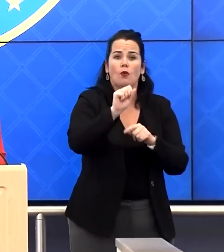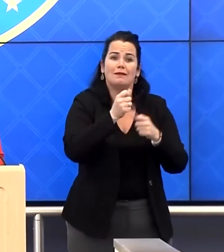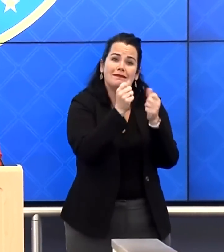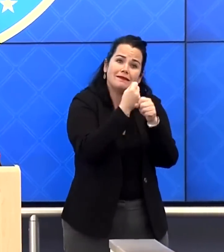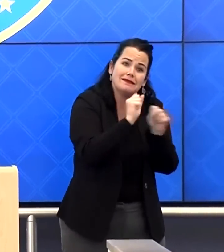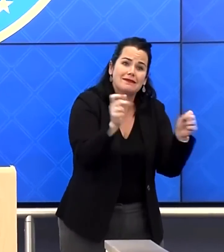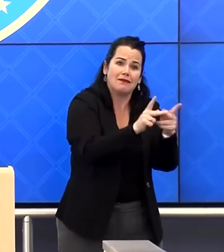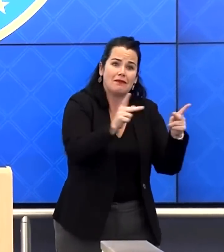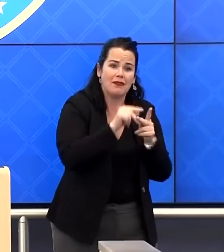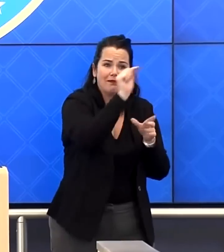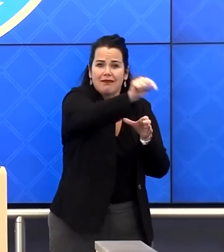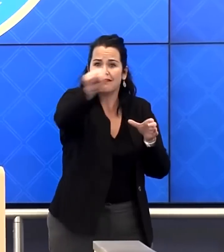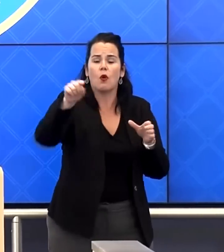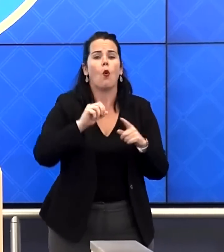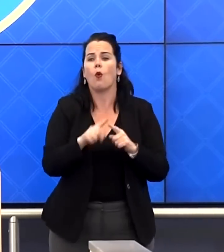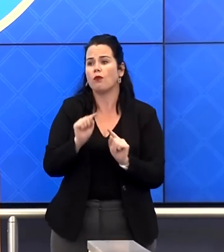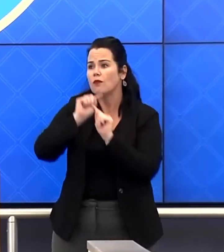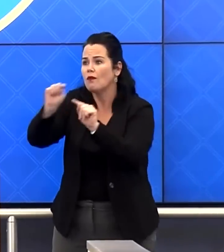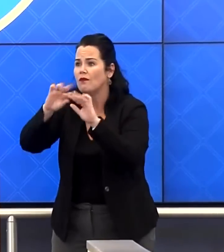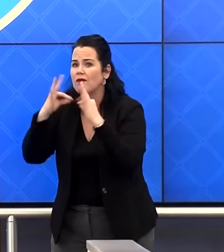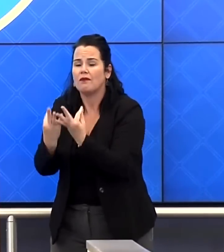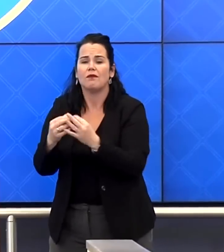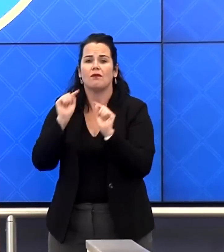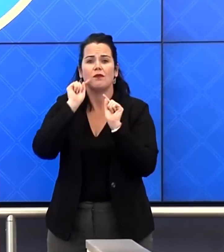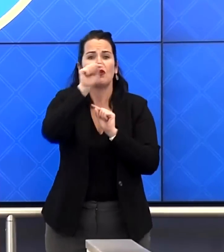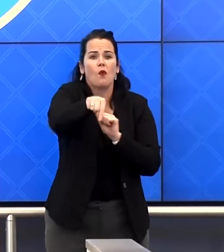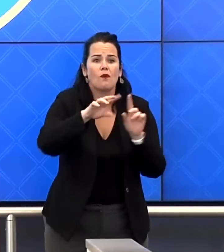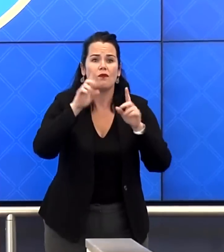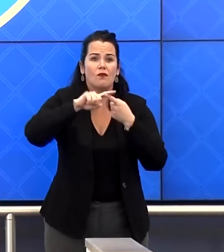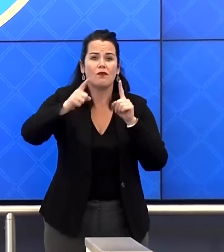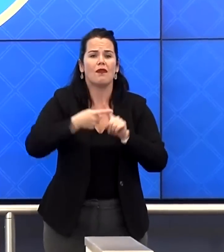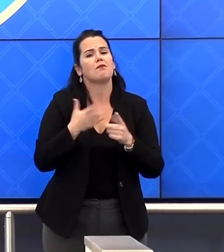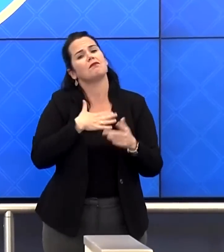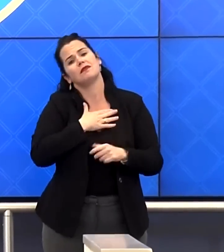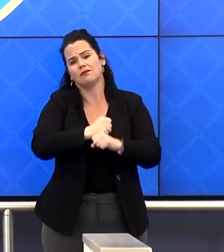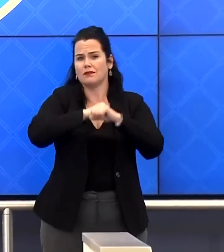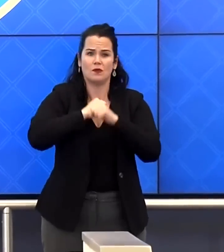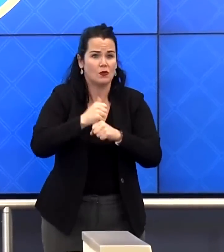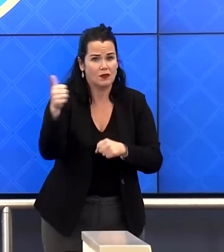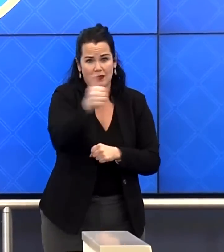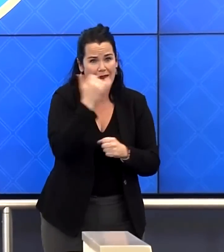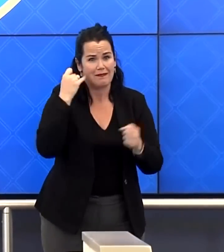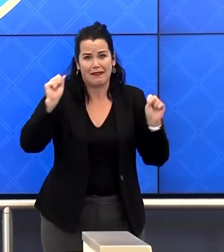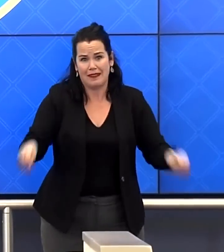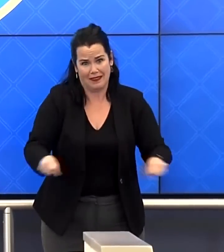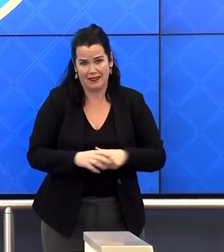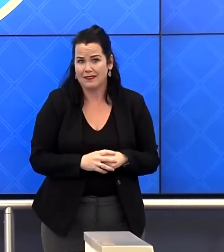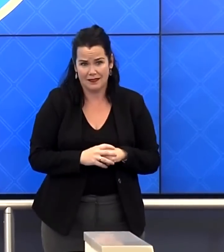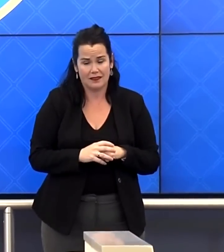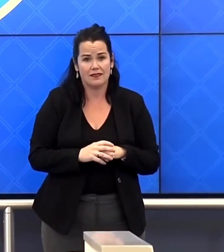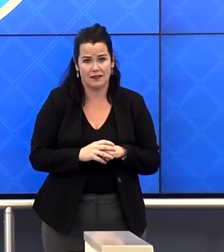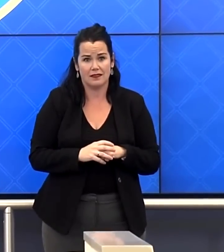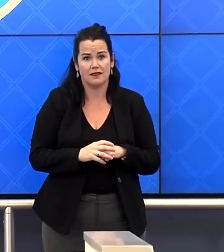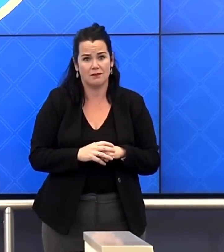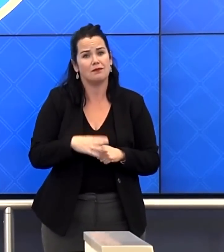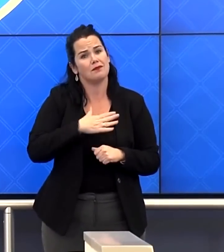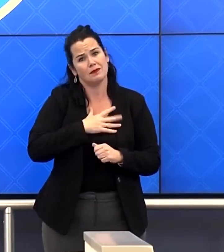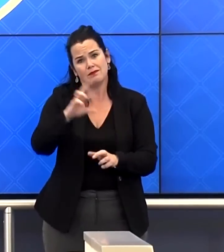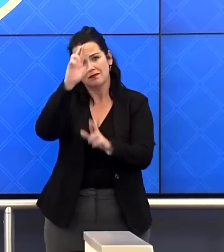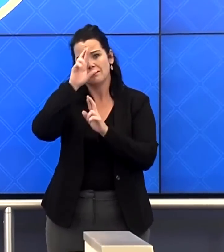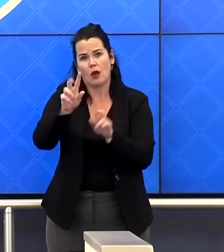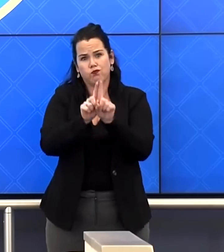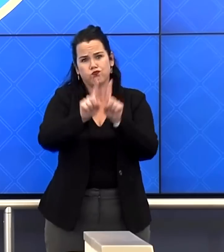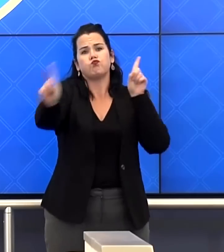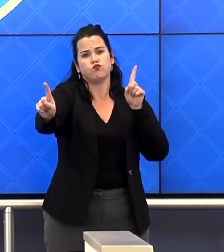friend or relative. Please try to protect yourself if you are able. And please make your best efforts to observe social